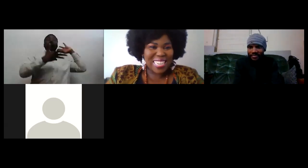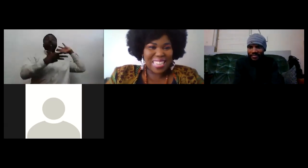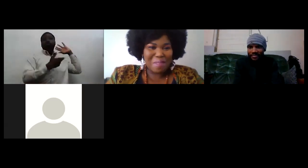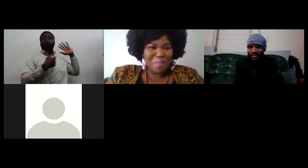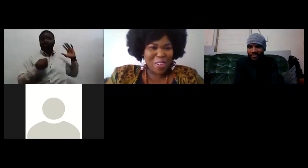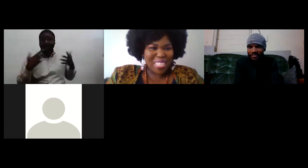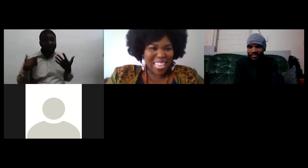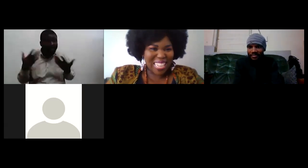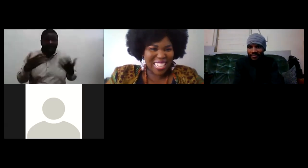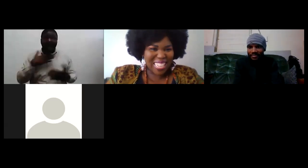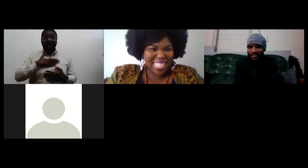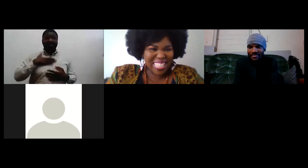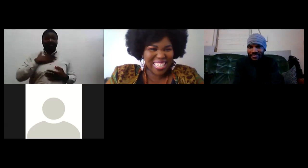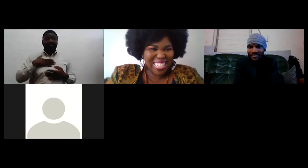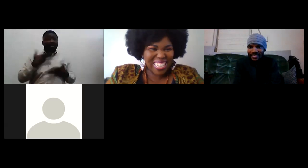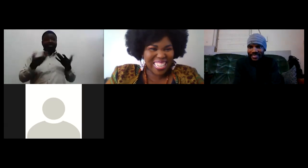siri ramakosa